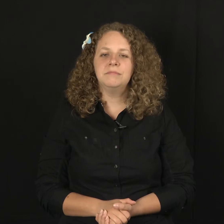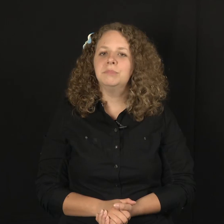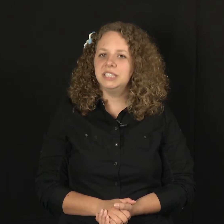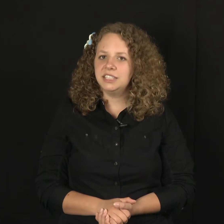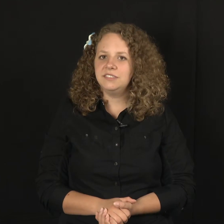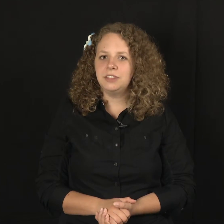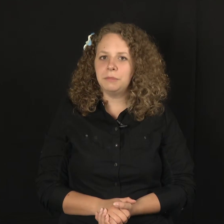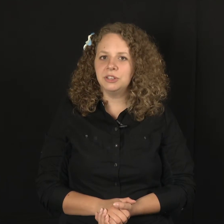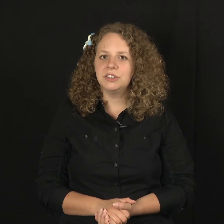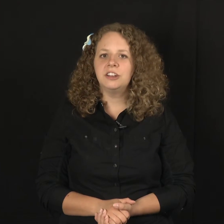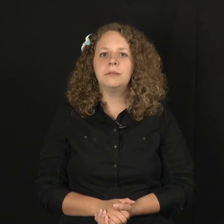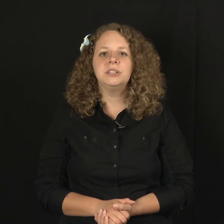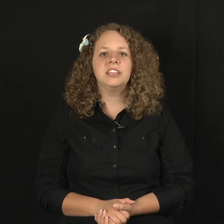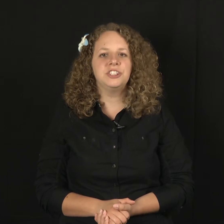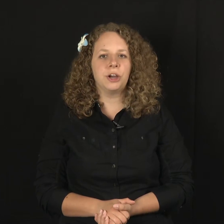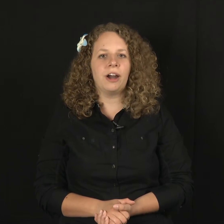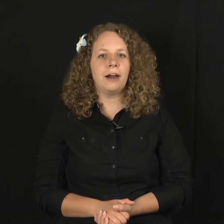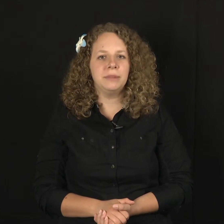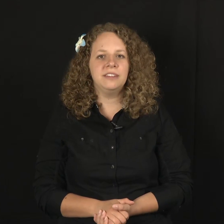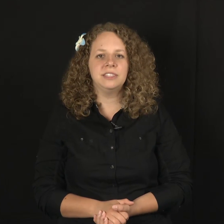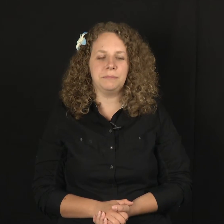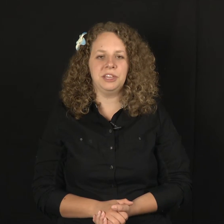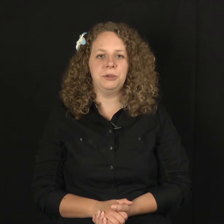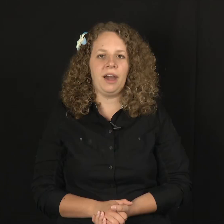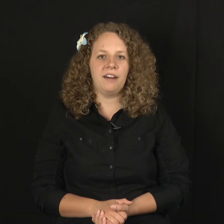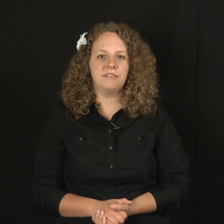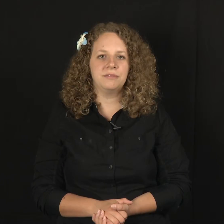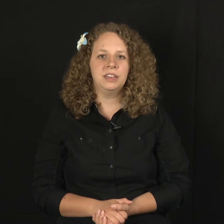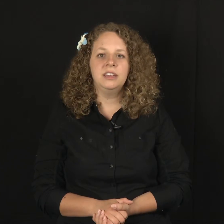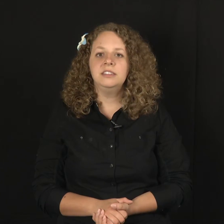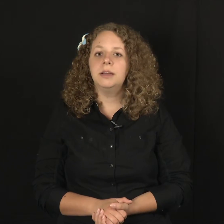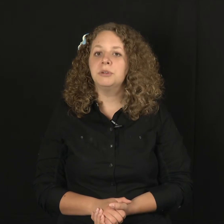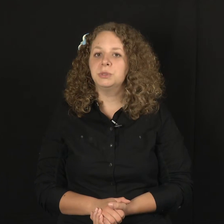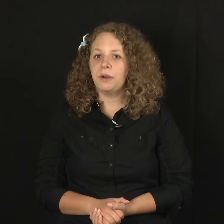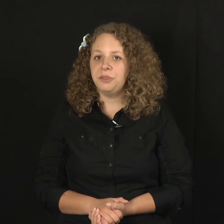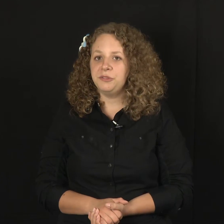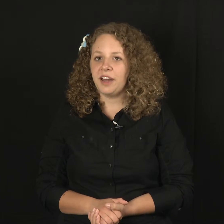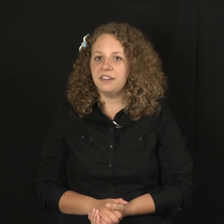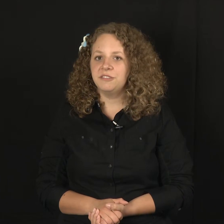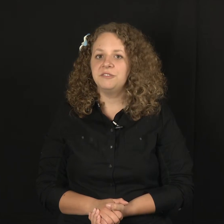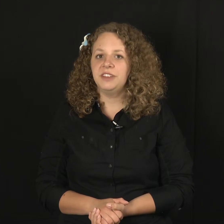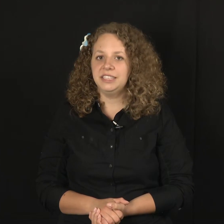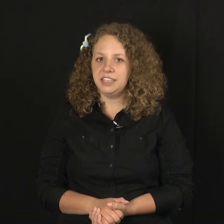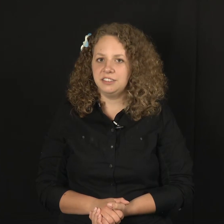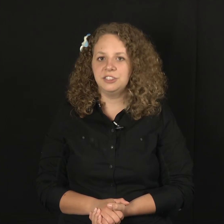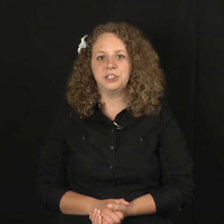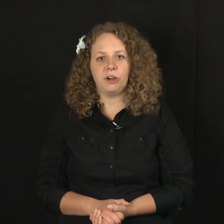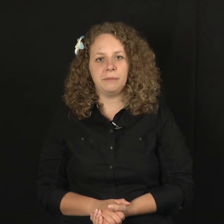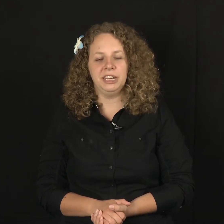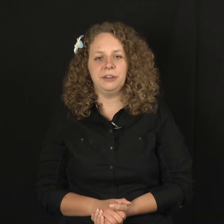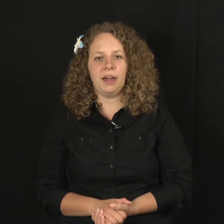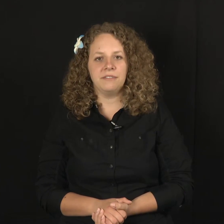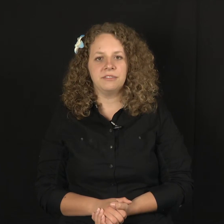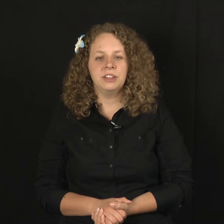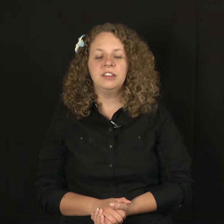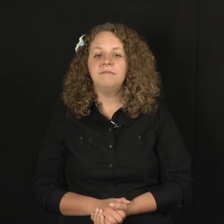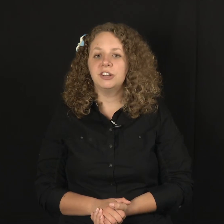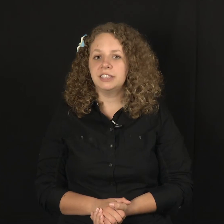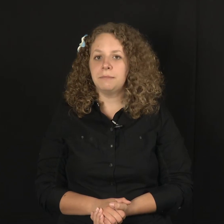Possessive numbers are numbers that show how many of something you have. Numbers one through five face in to show how many you have. For example,